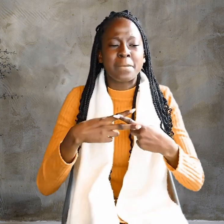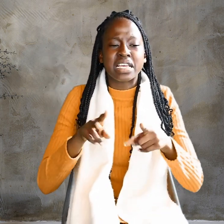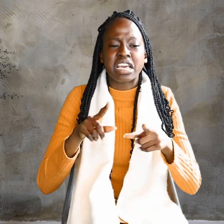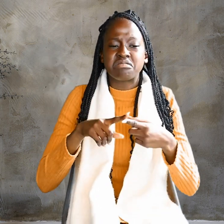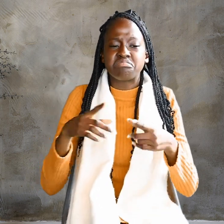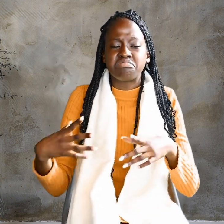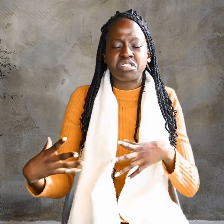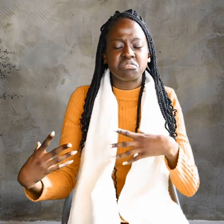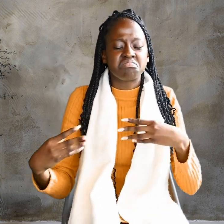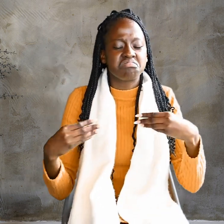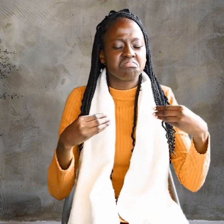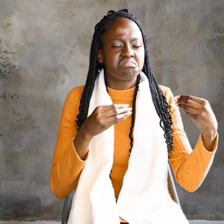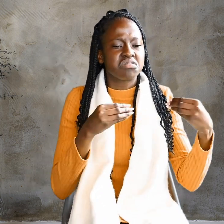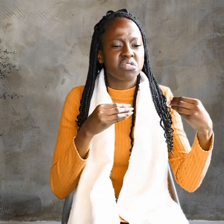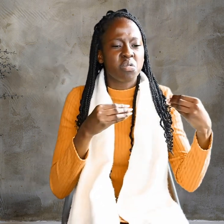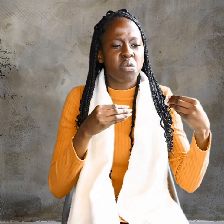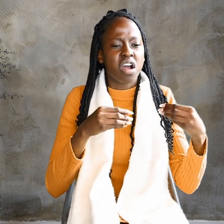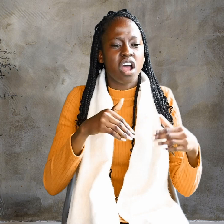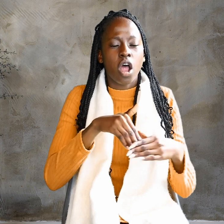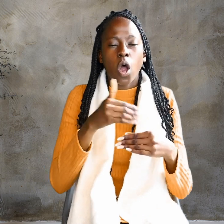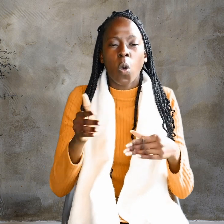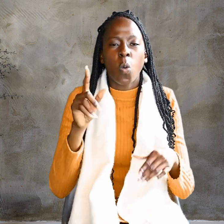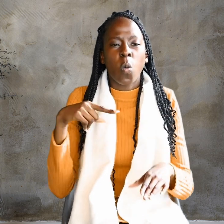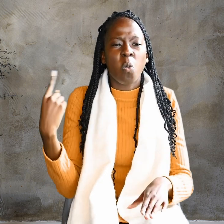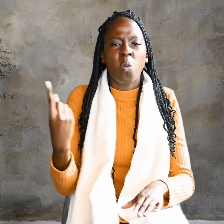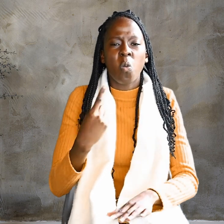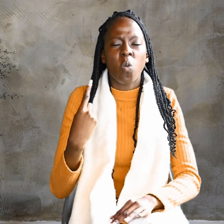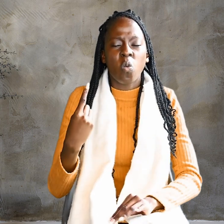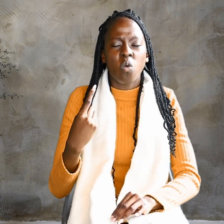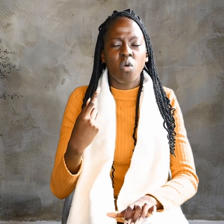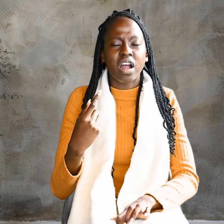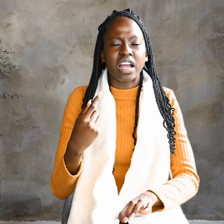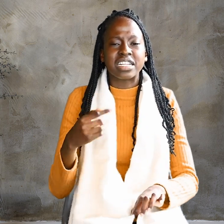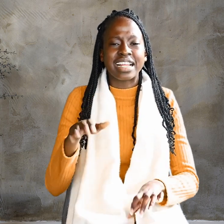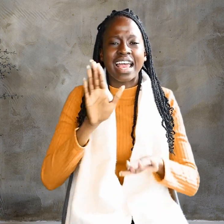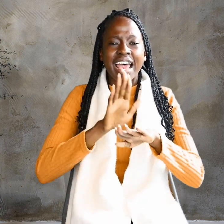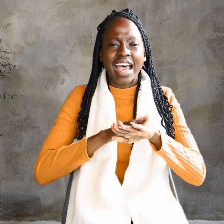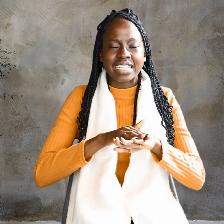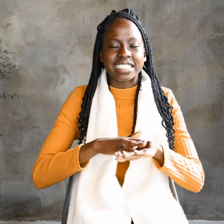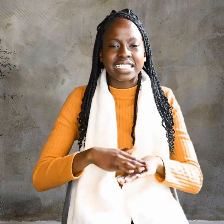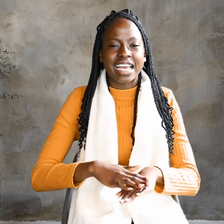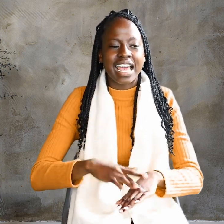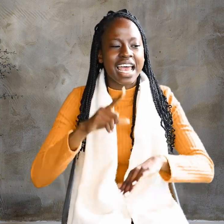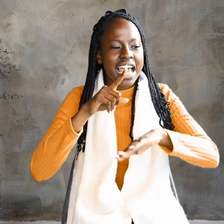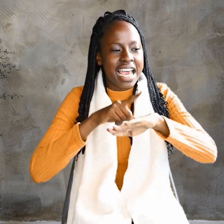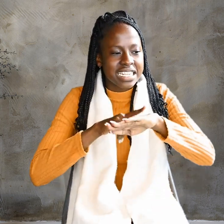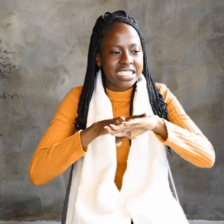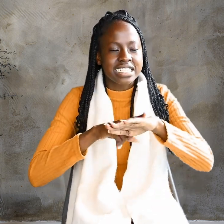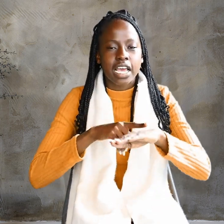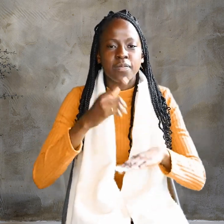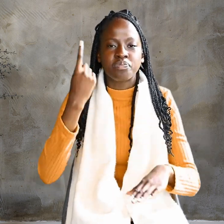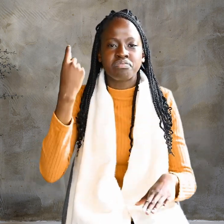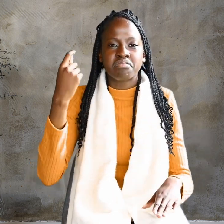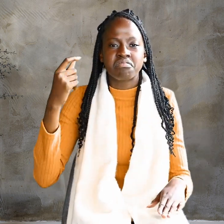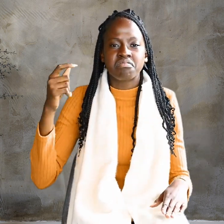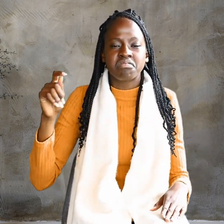those who heard began to go away one at a time.